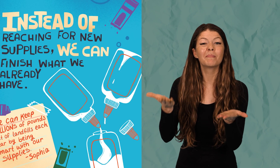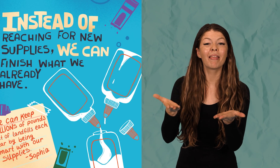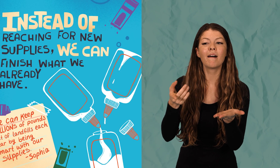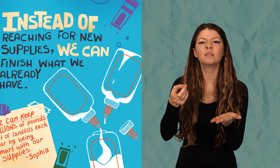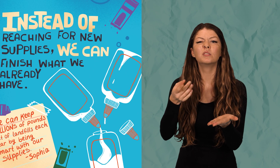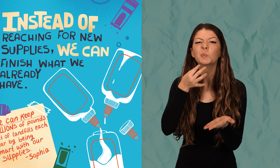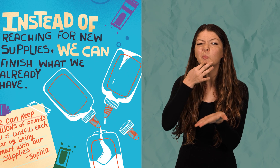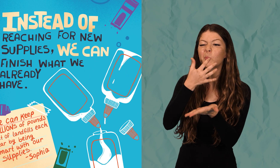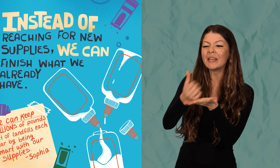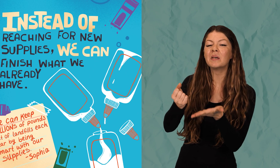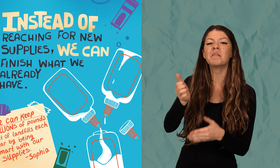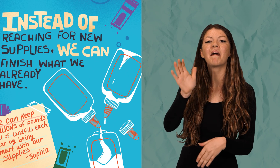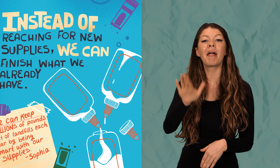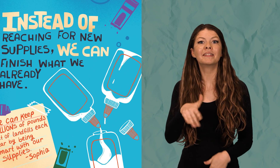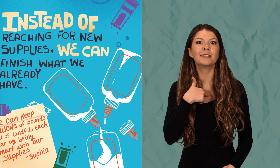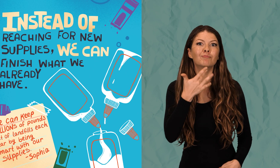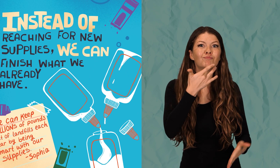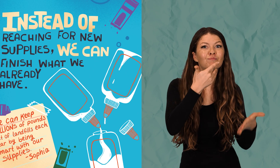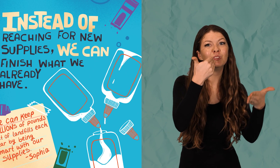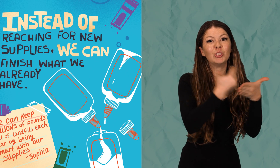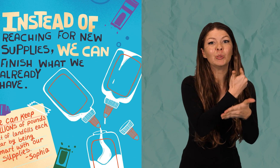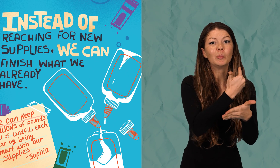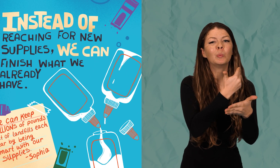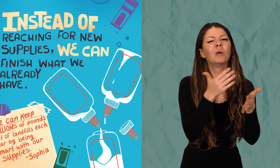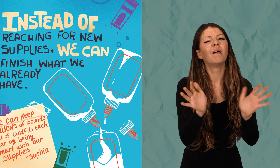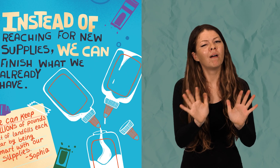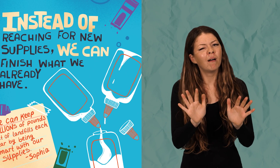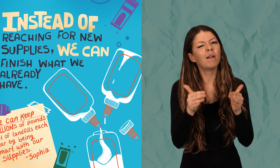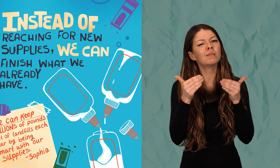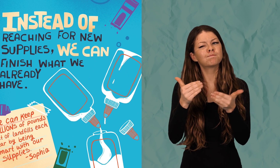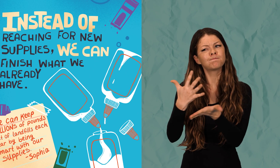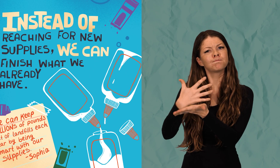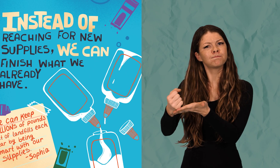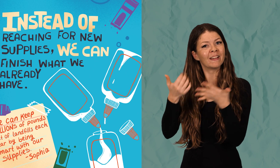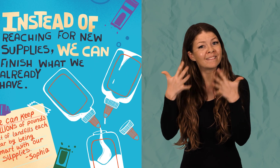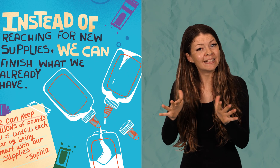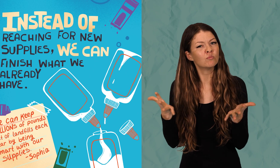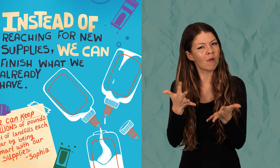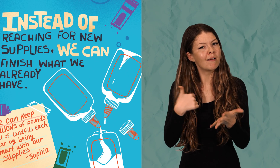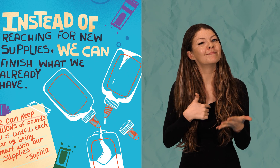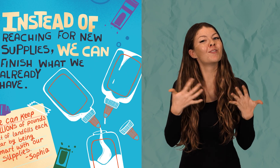Instead of reaching for new supplies, we can finish what we already have.